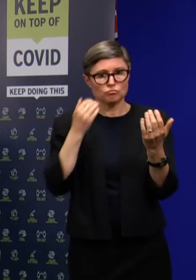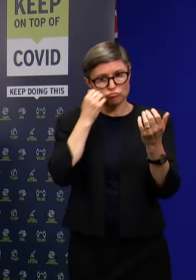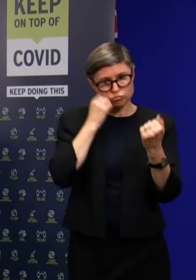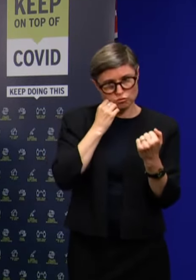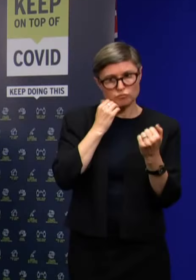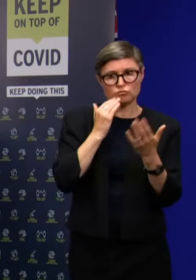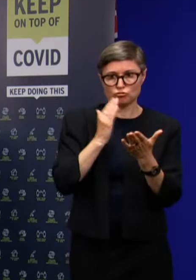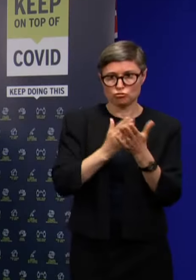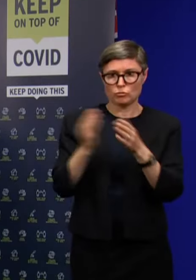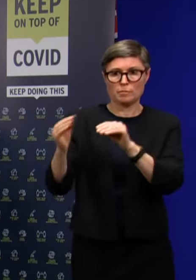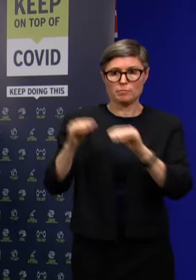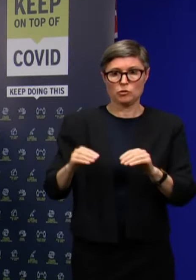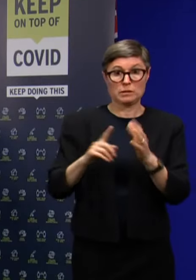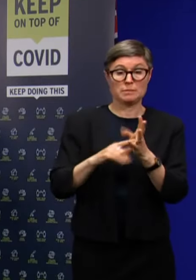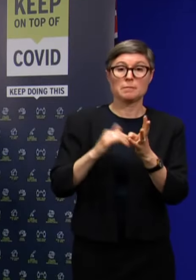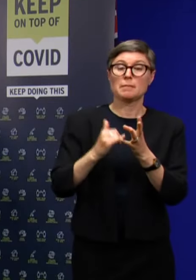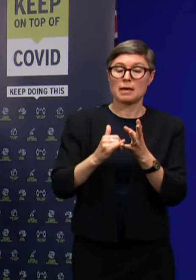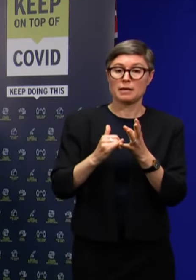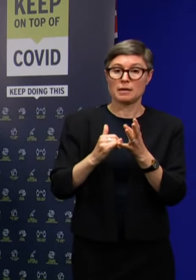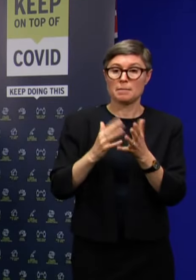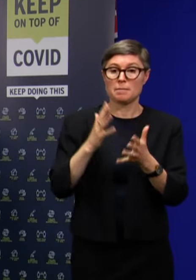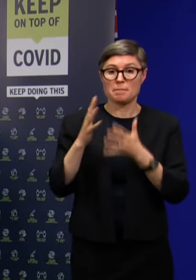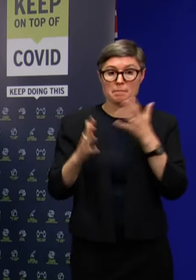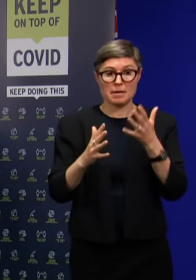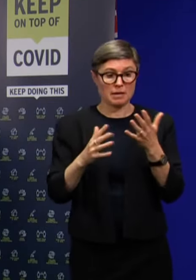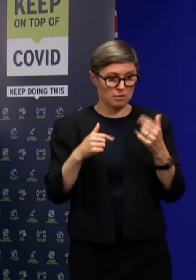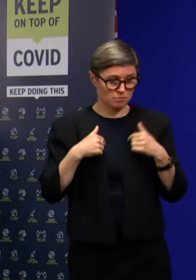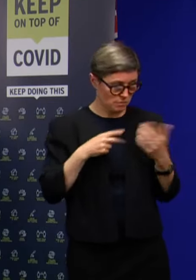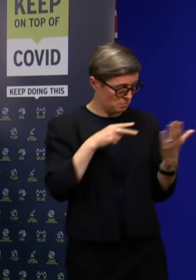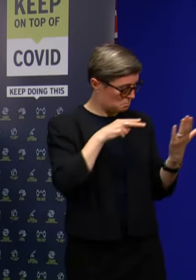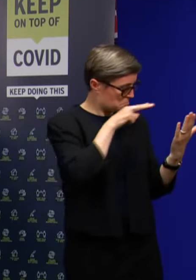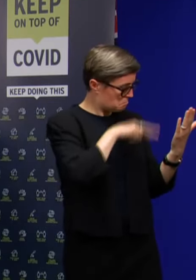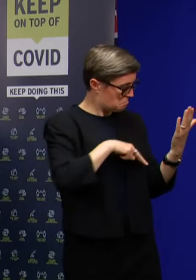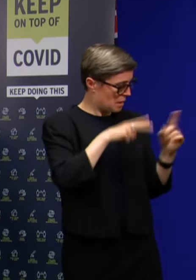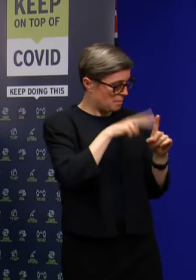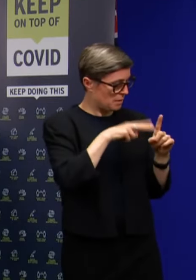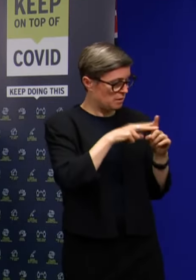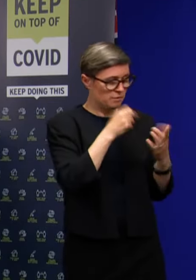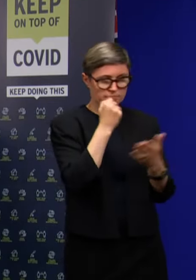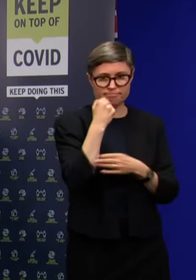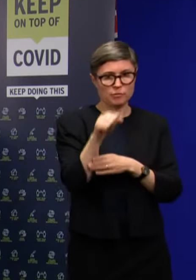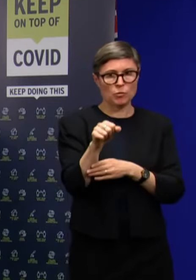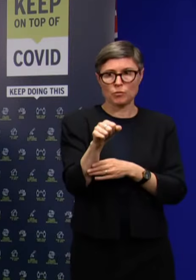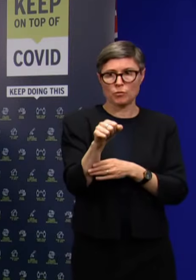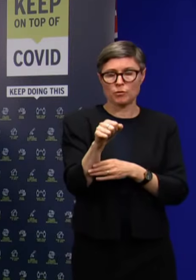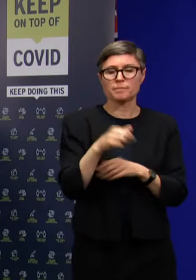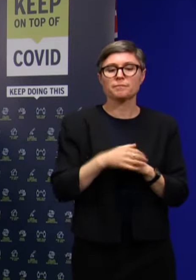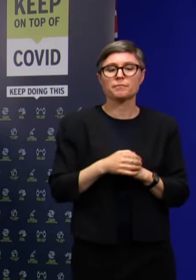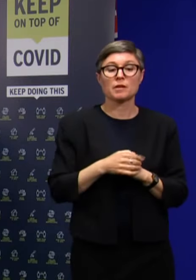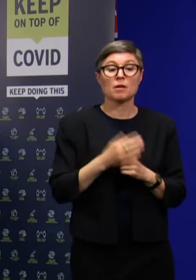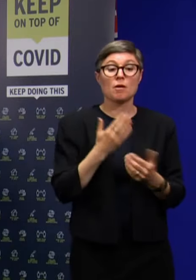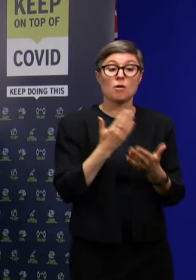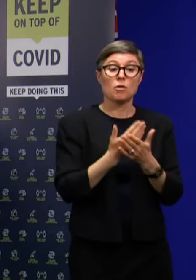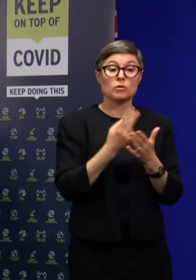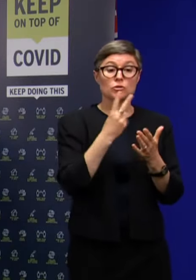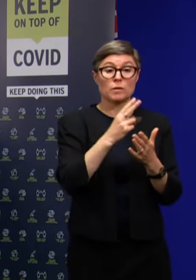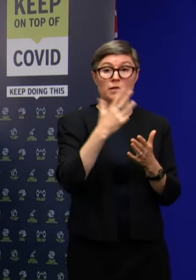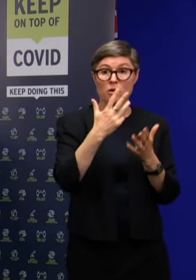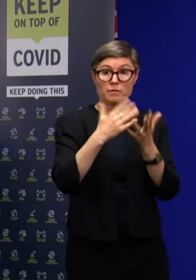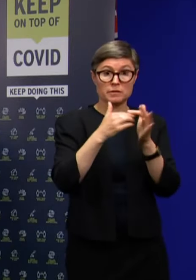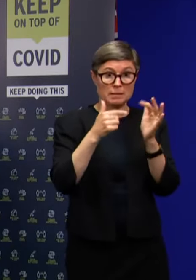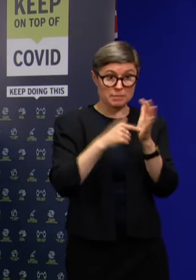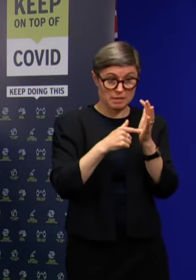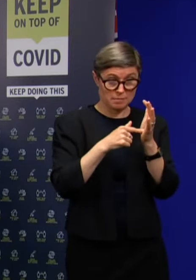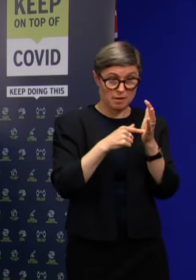relocating to Tasmania. And on that basis, he was rejected. He had a rejected application on the 29th of September